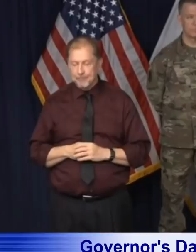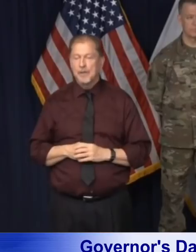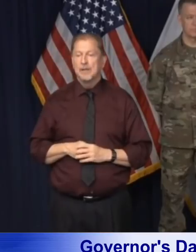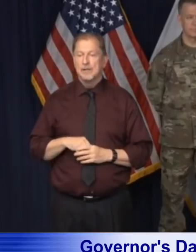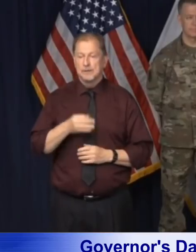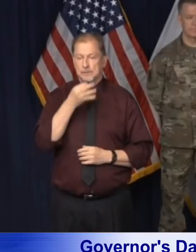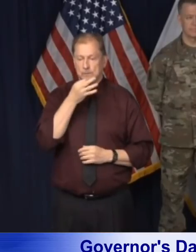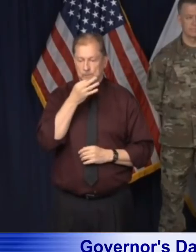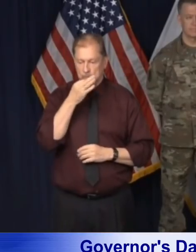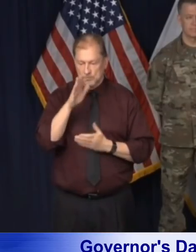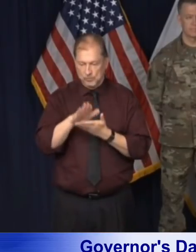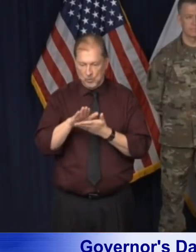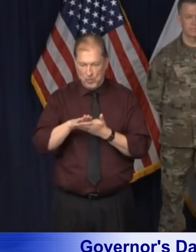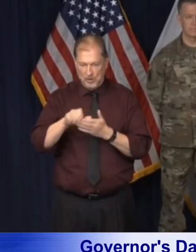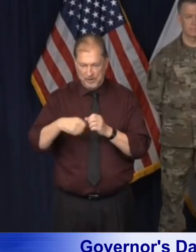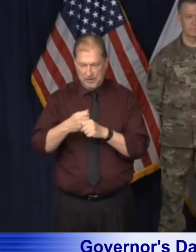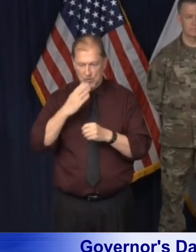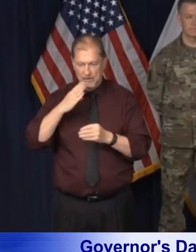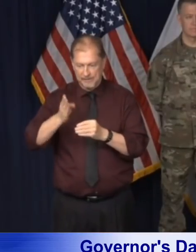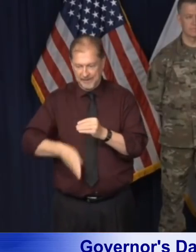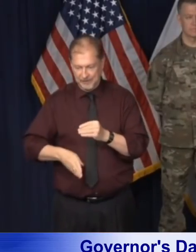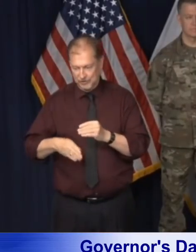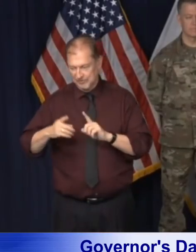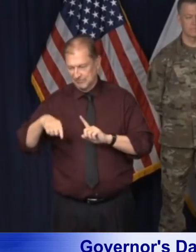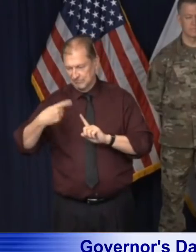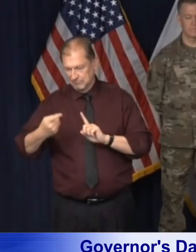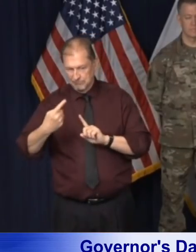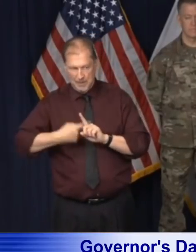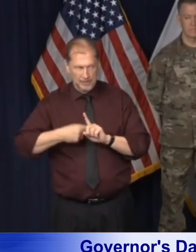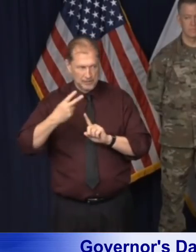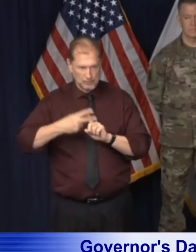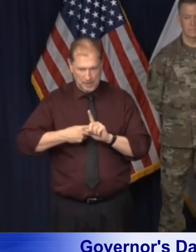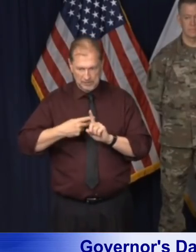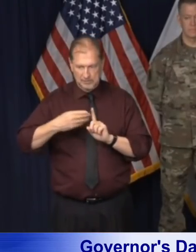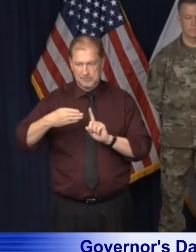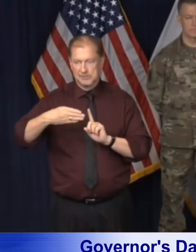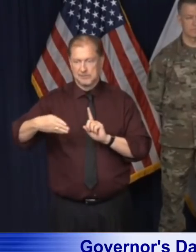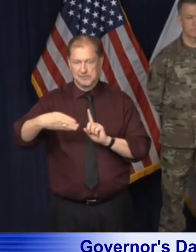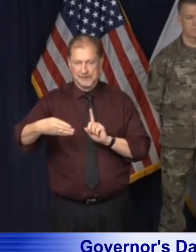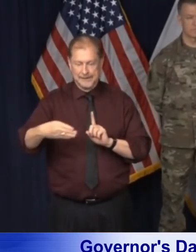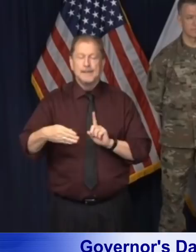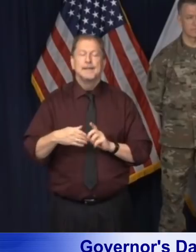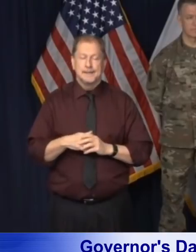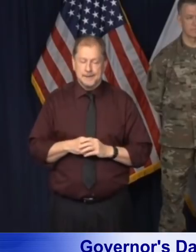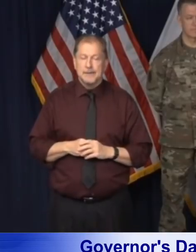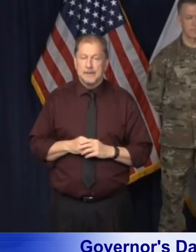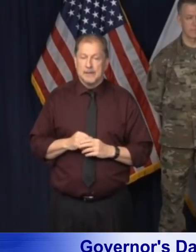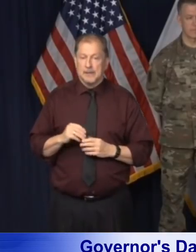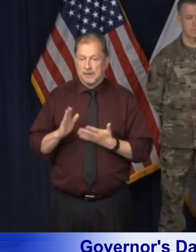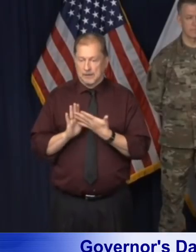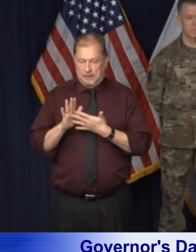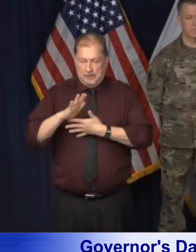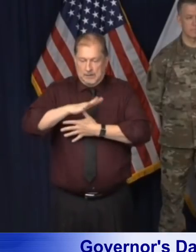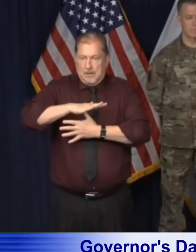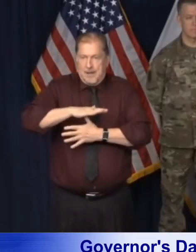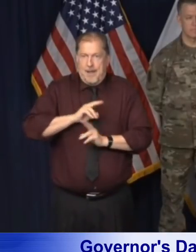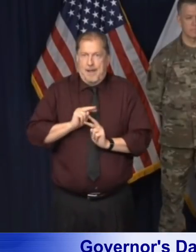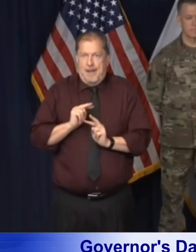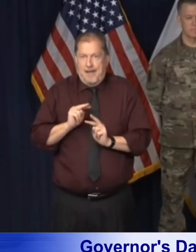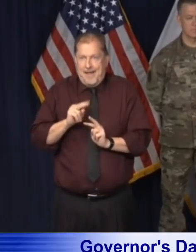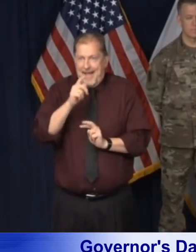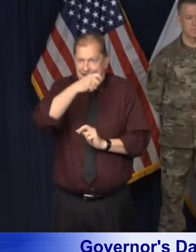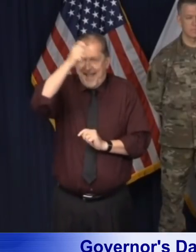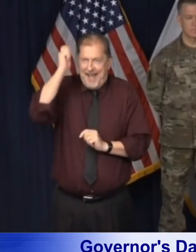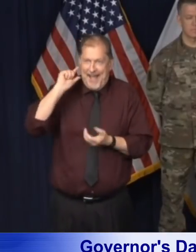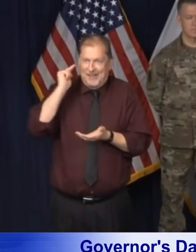year will be ending for people varyingly a month from now, a month and a half, maybe in two months from now. Um, and so we're beginning to talk about